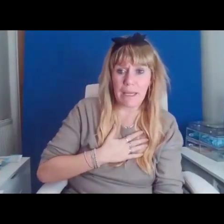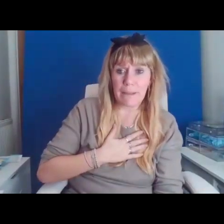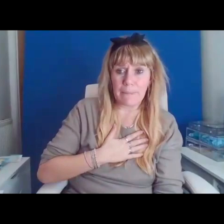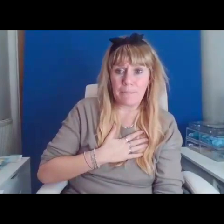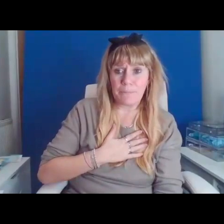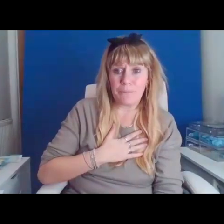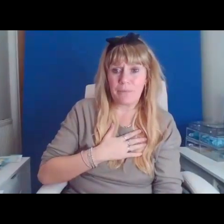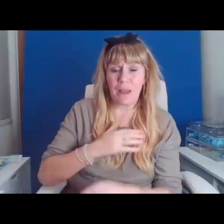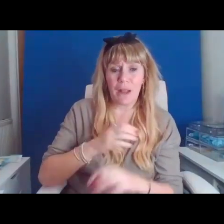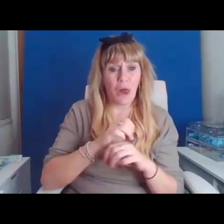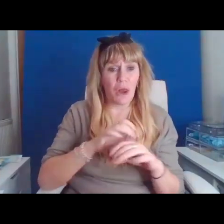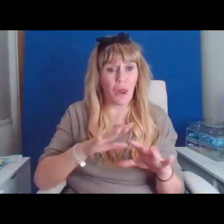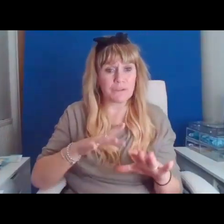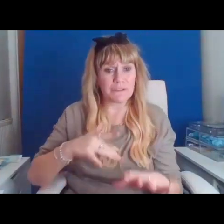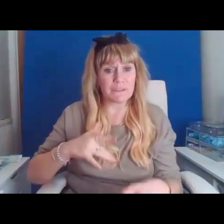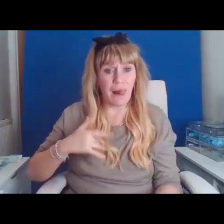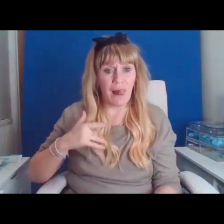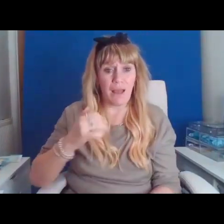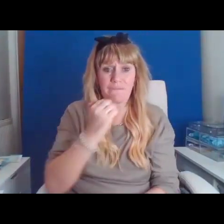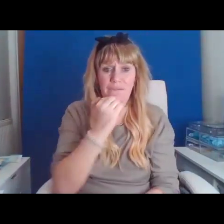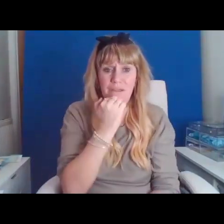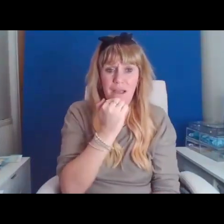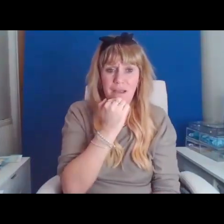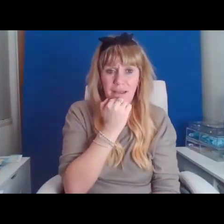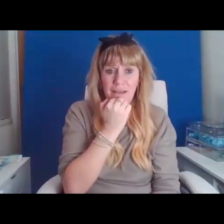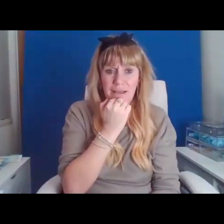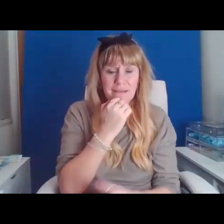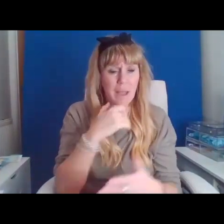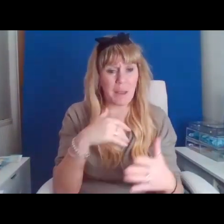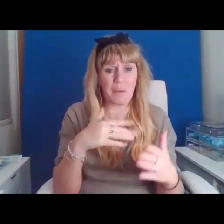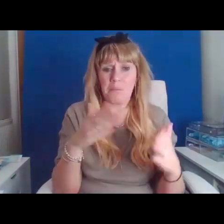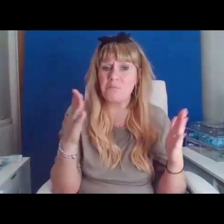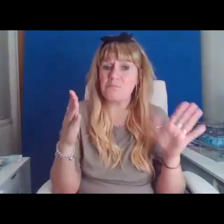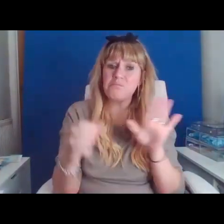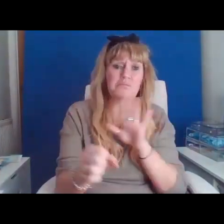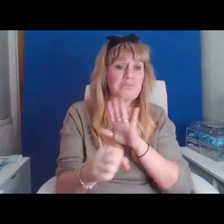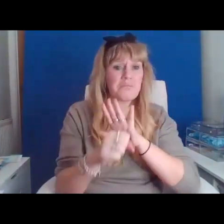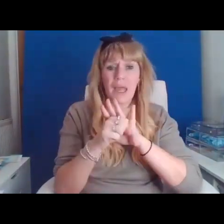-sized. Boundaryless. Liquid.